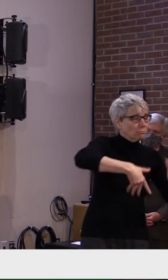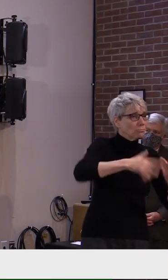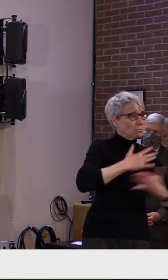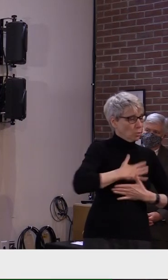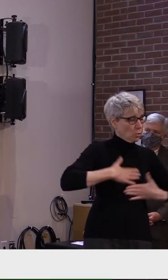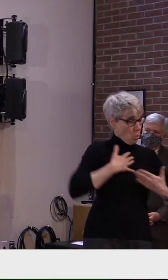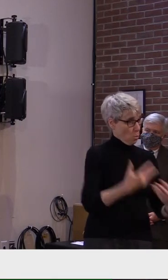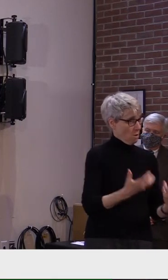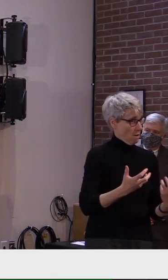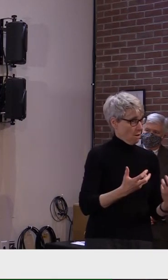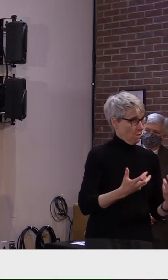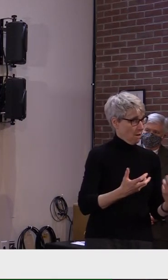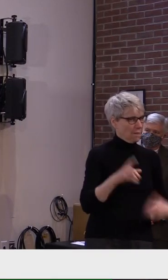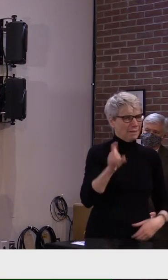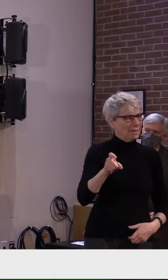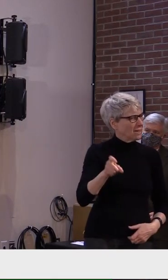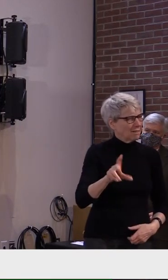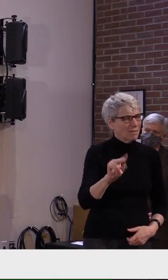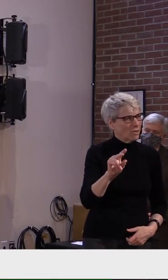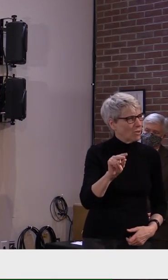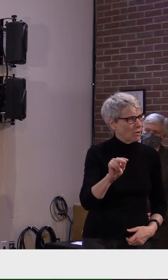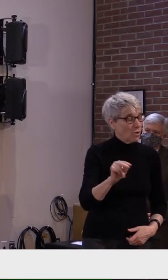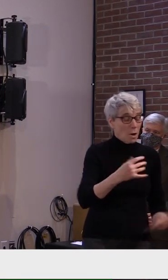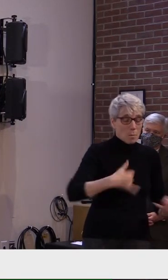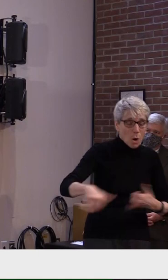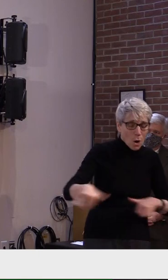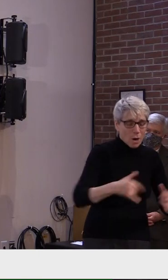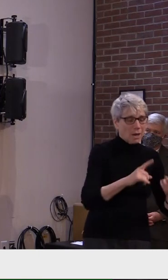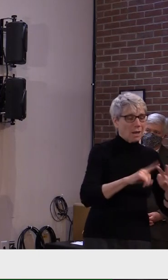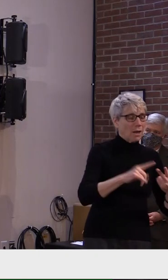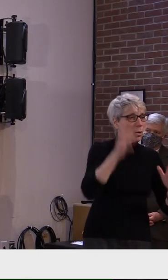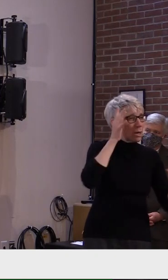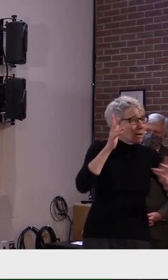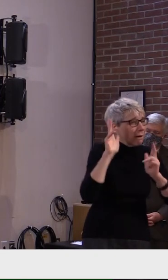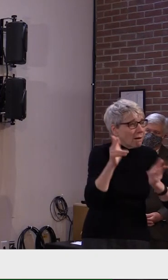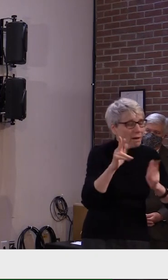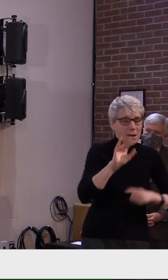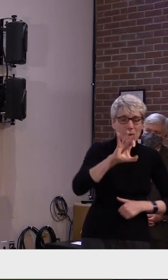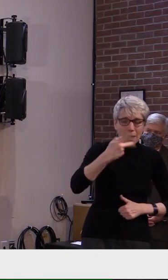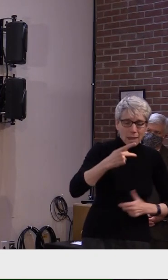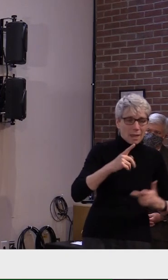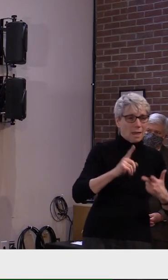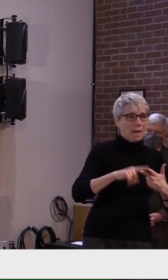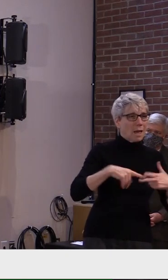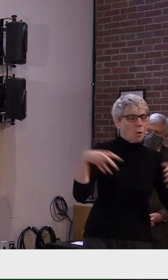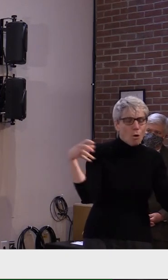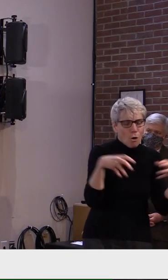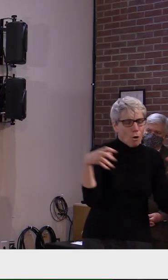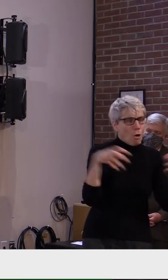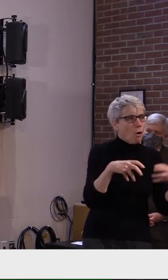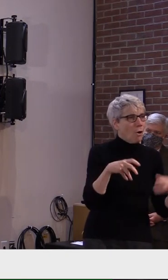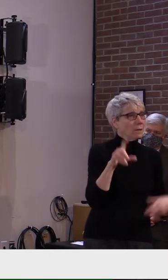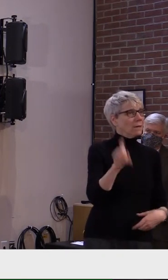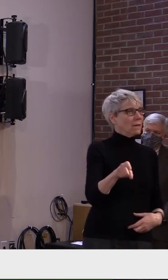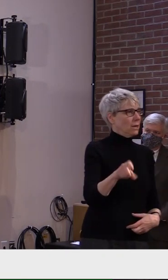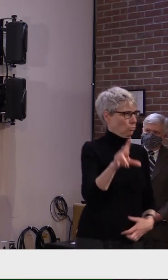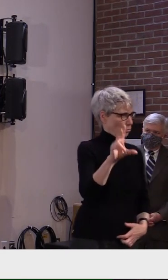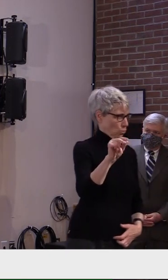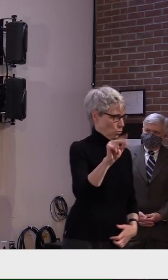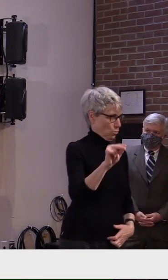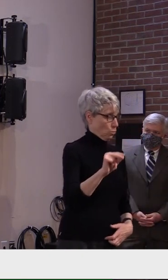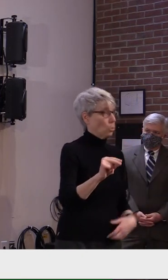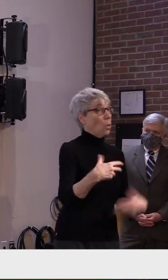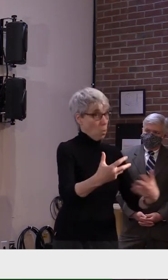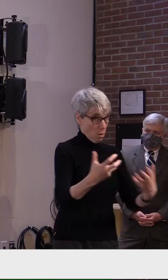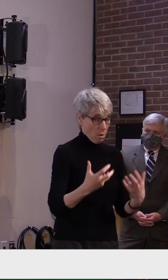actually need parties or deer camp or in-person gatherings of any kind. But we might want them, but